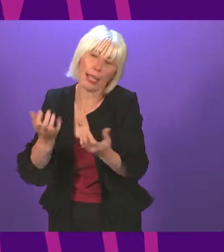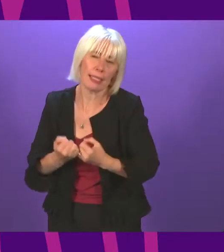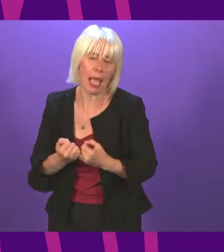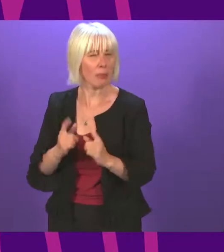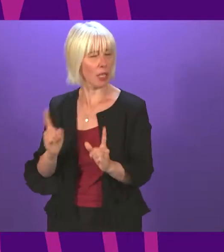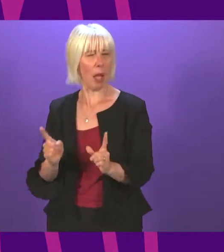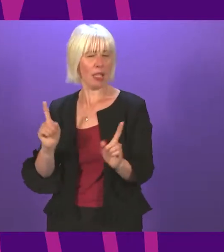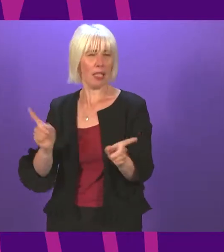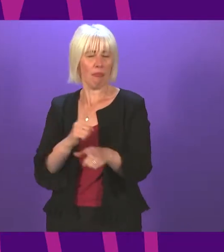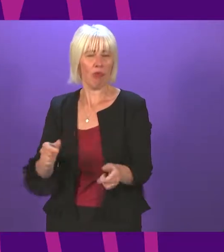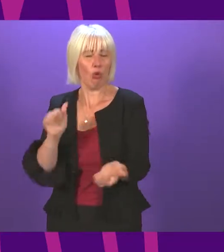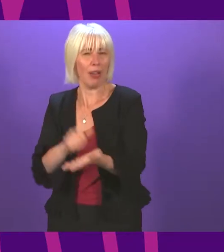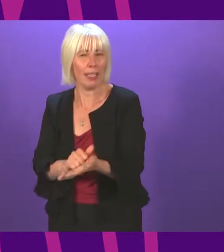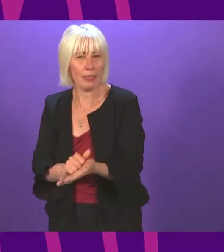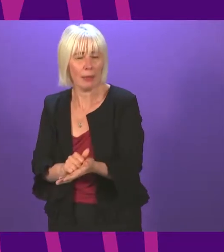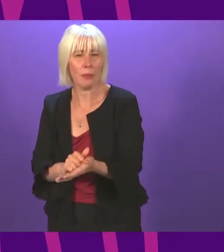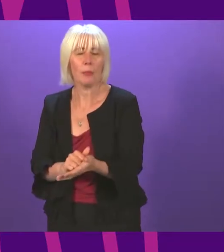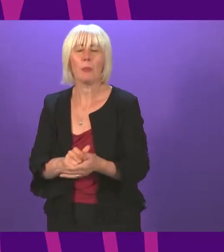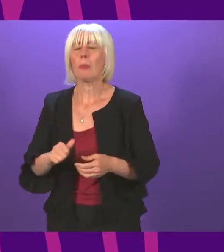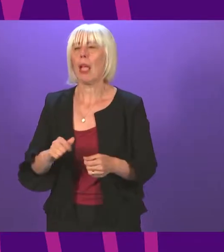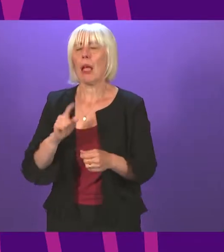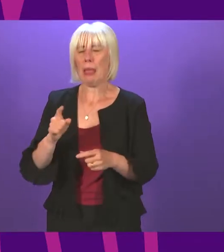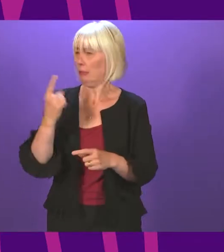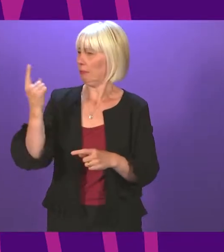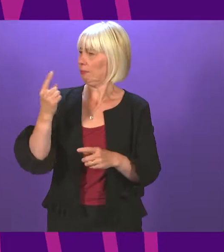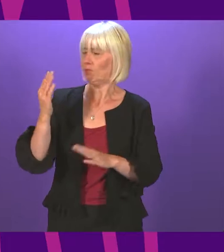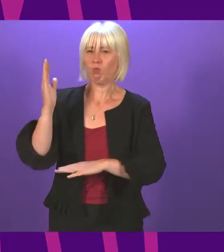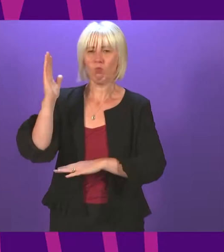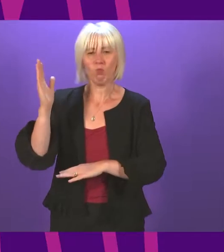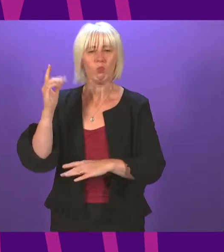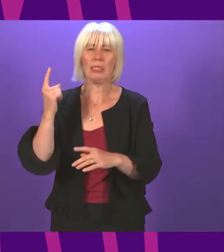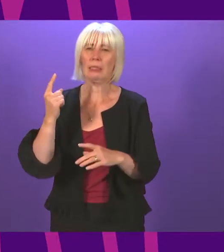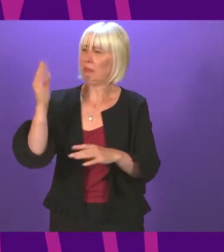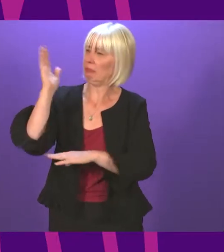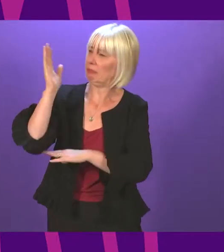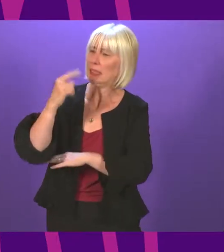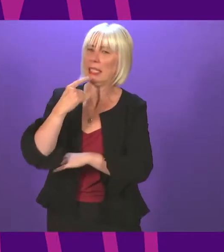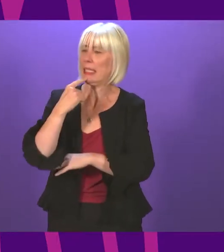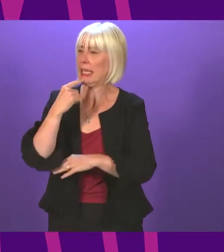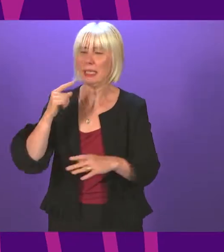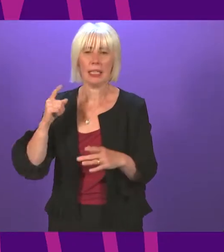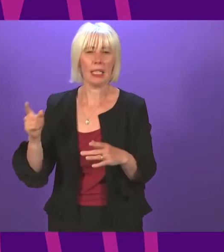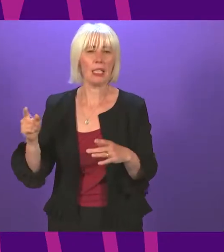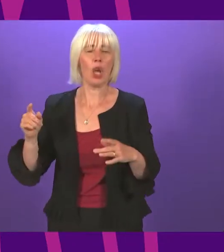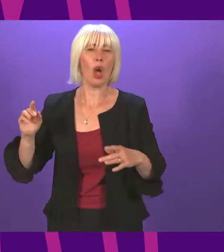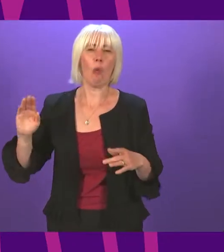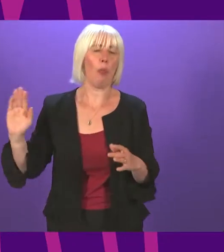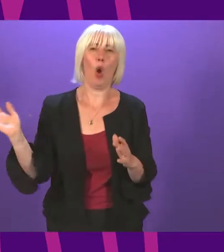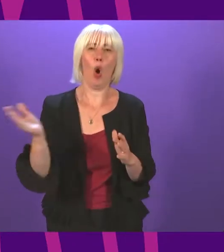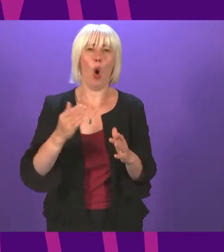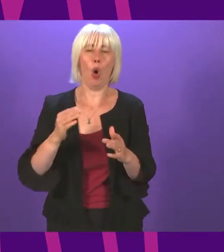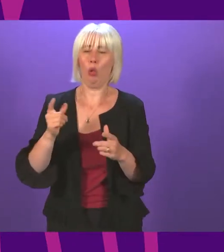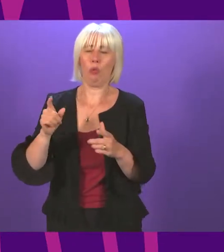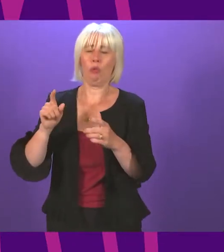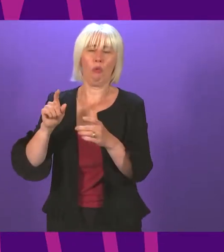McMillan started well, but then connected to the unavoidable umbilical cord that links every SNP backbencher speech to the